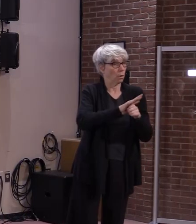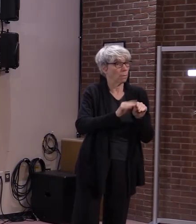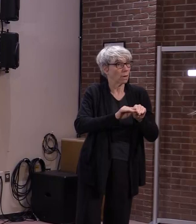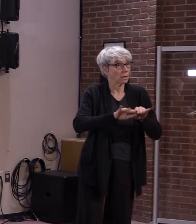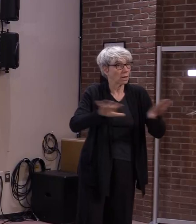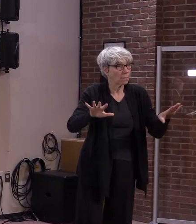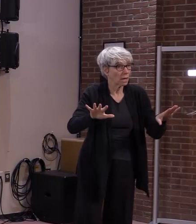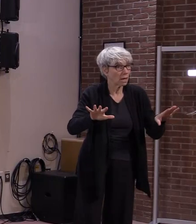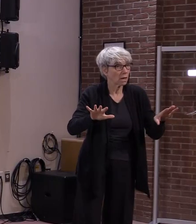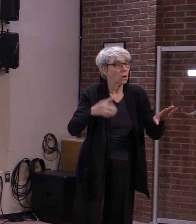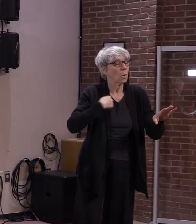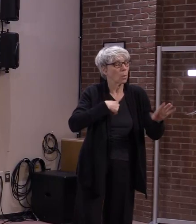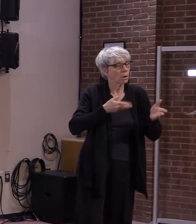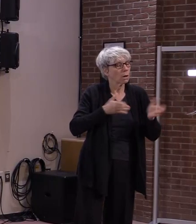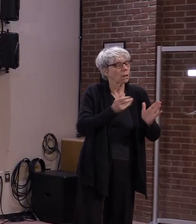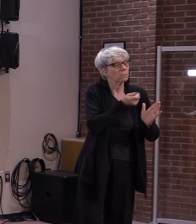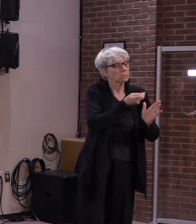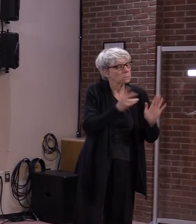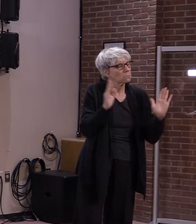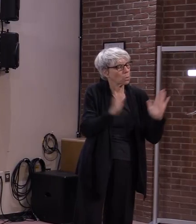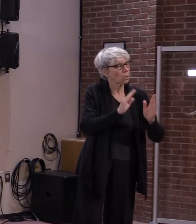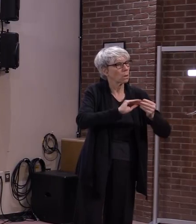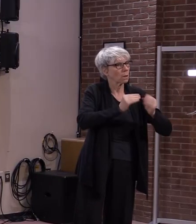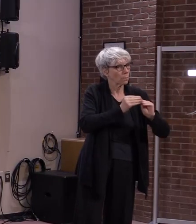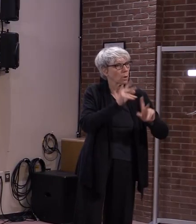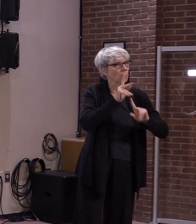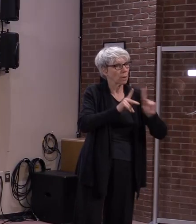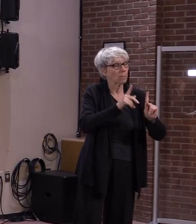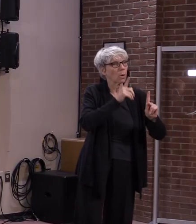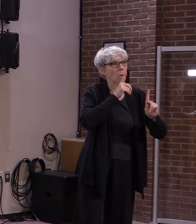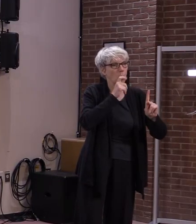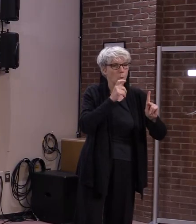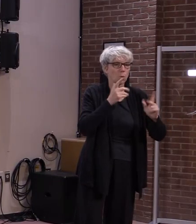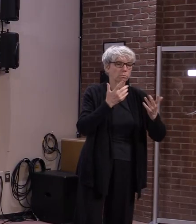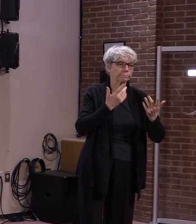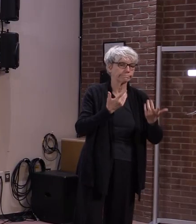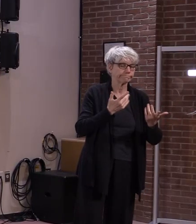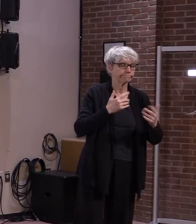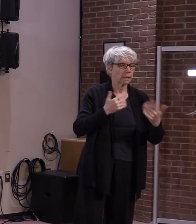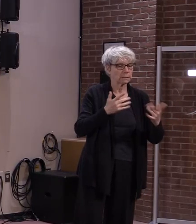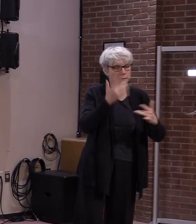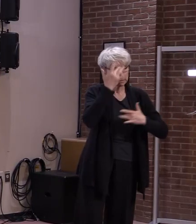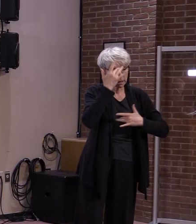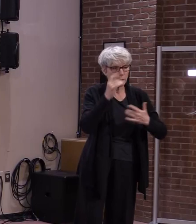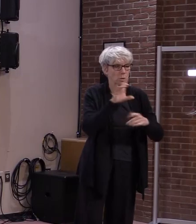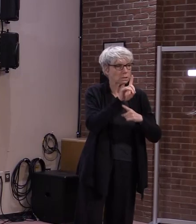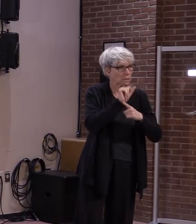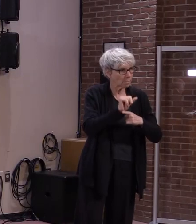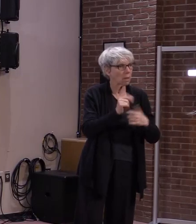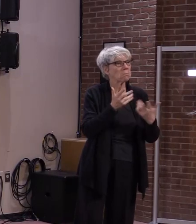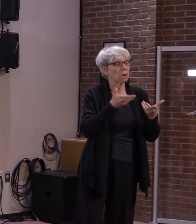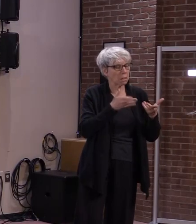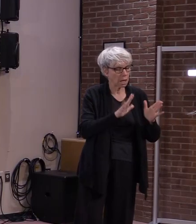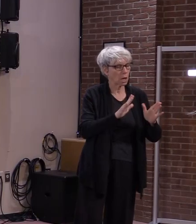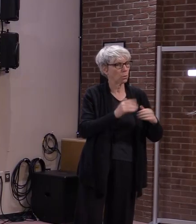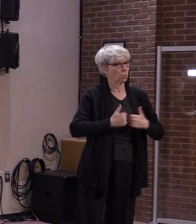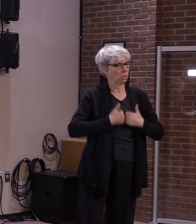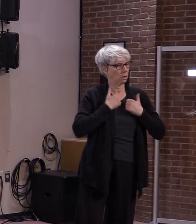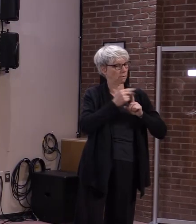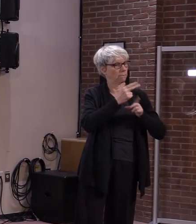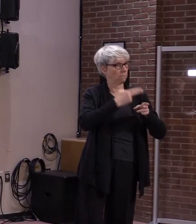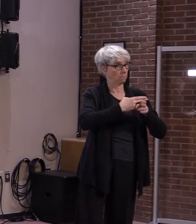We recognized the need to protect the most vulnerable, and we suspended all eligibility